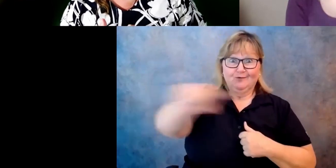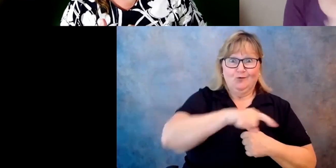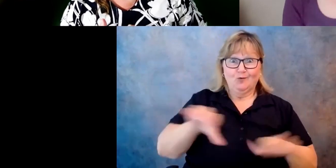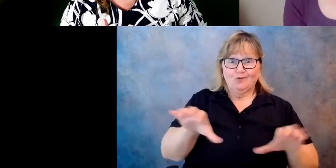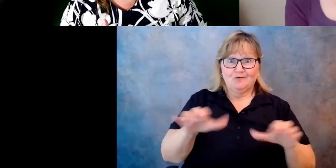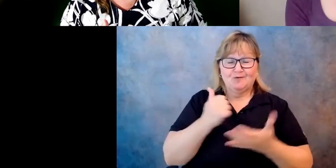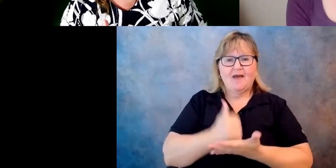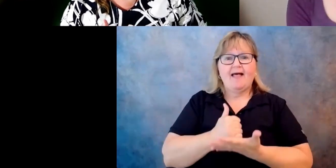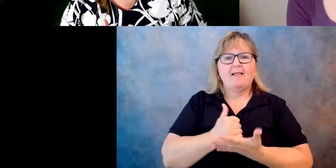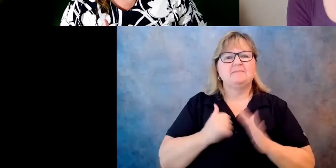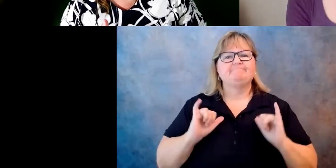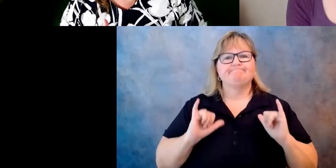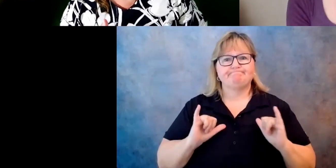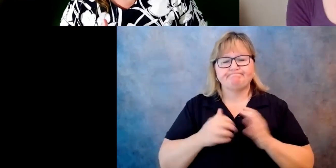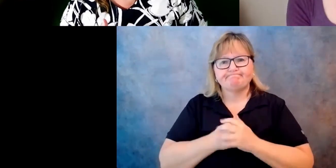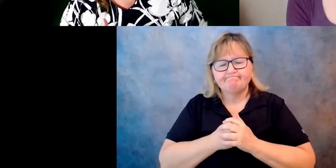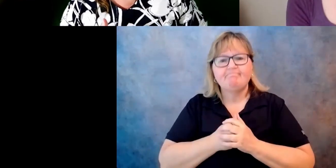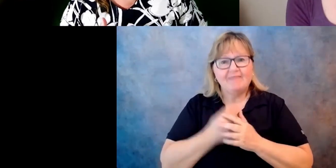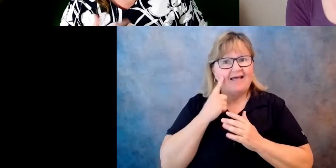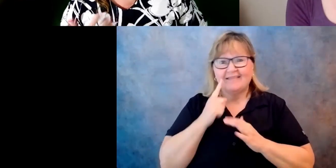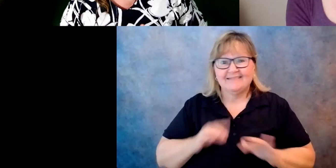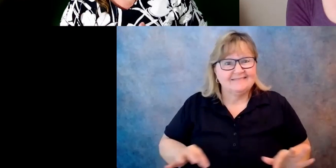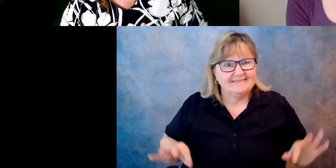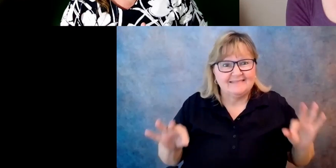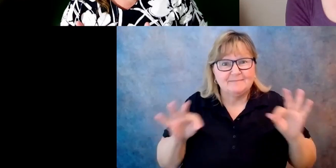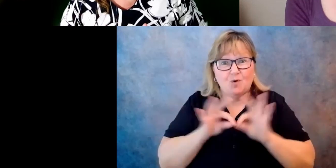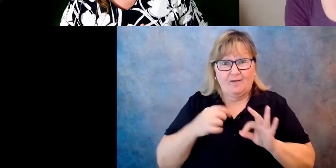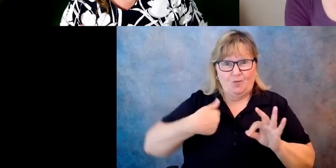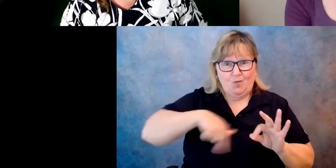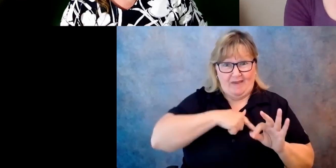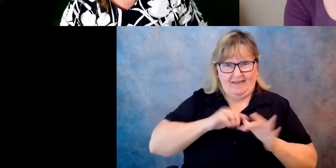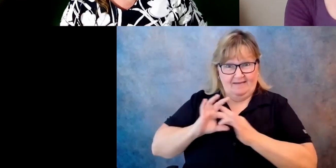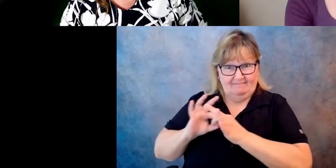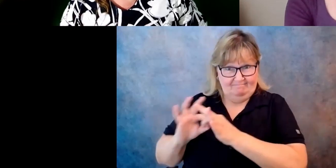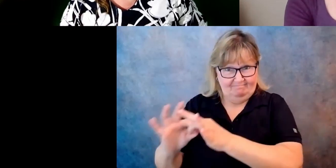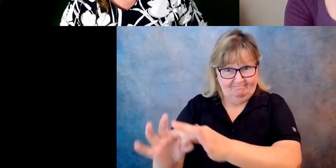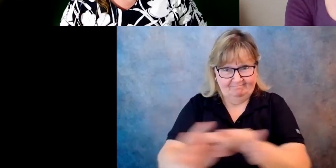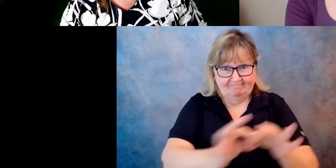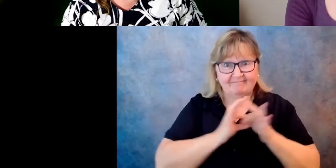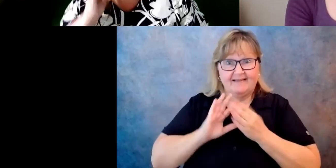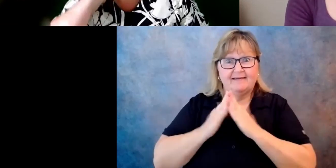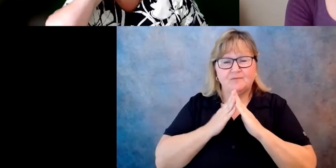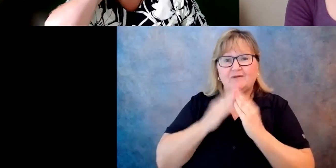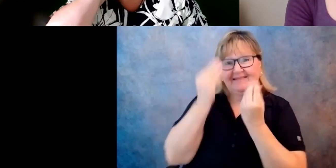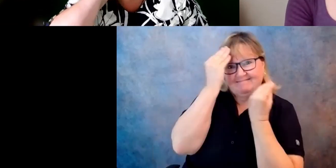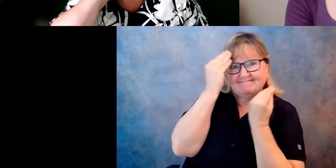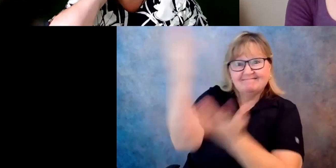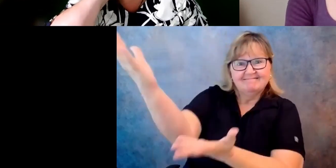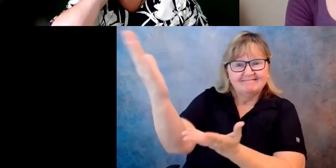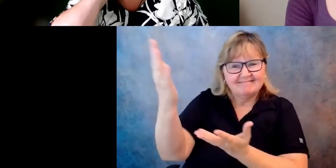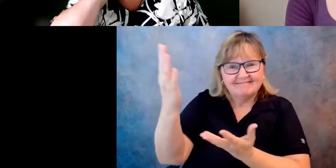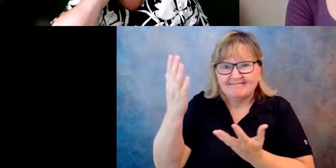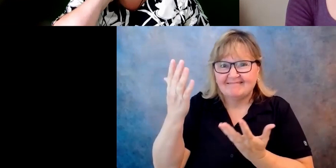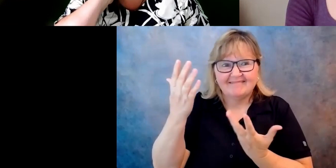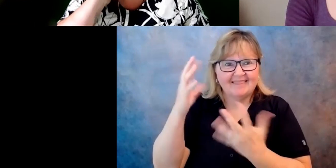you know, important that we, we as a community say to the administration and to the house and